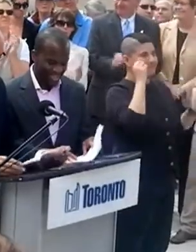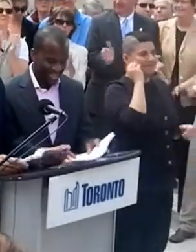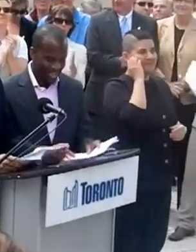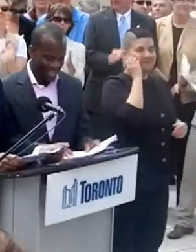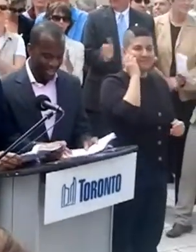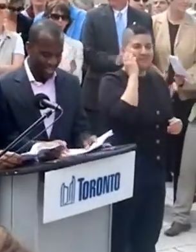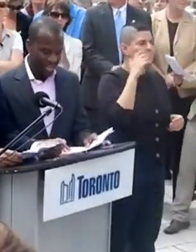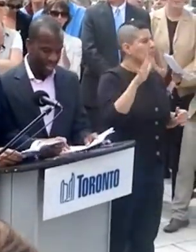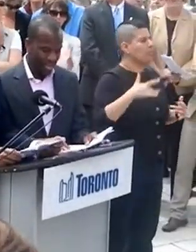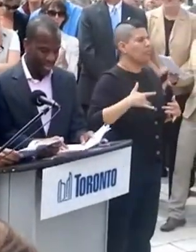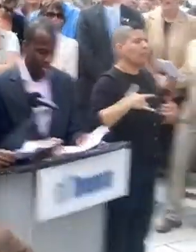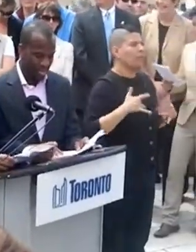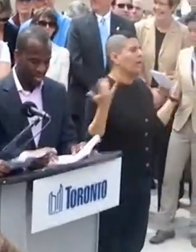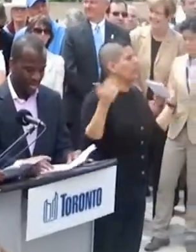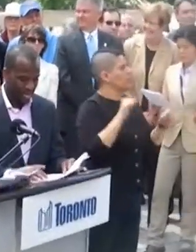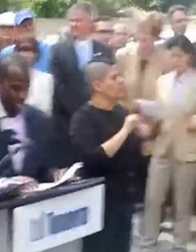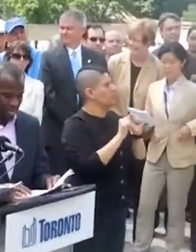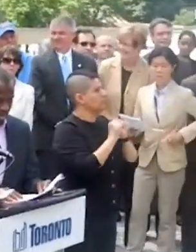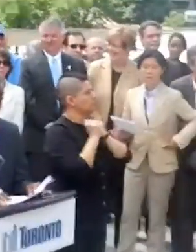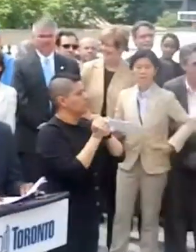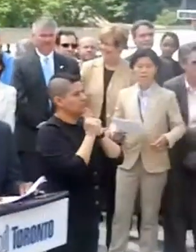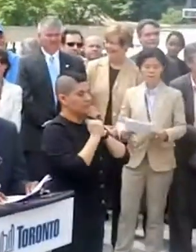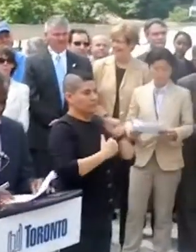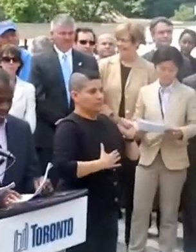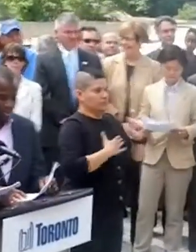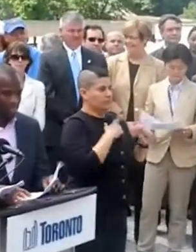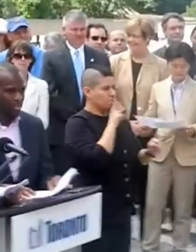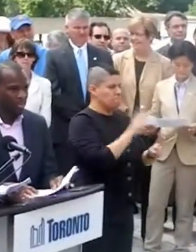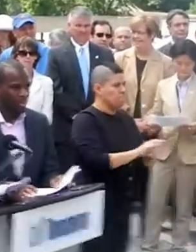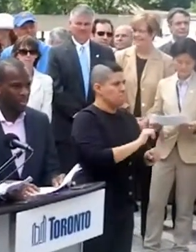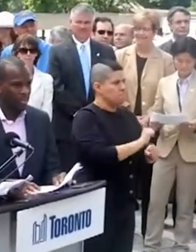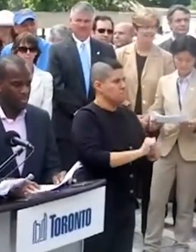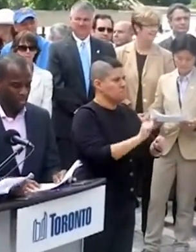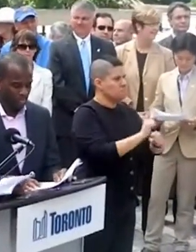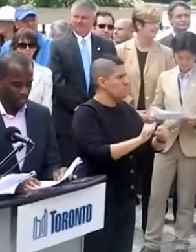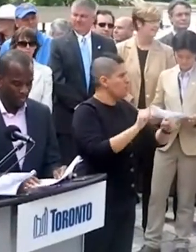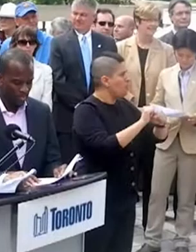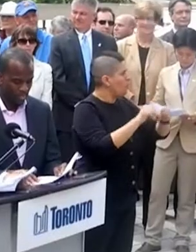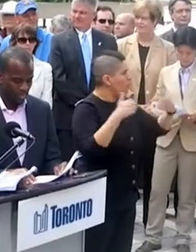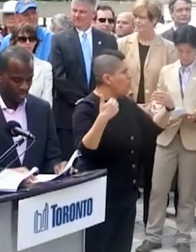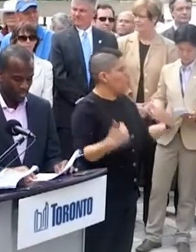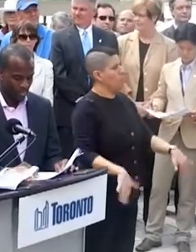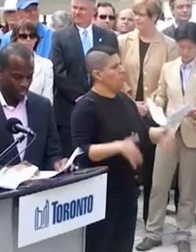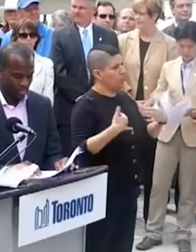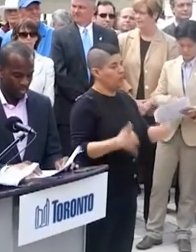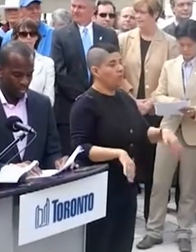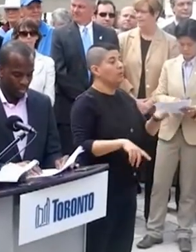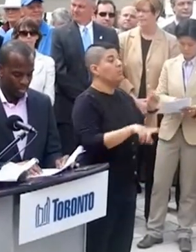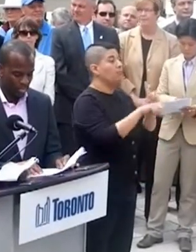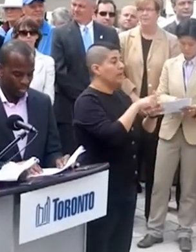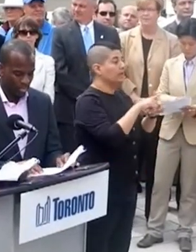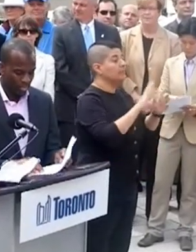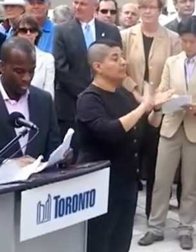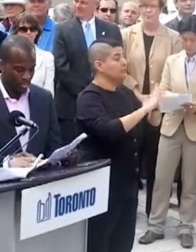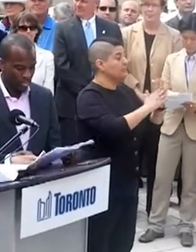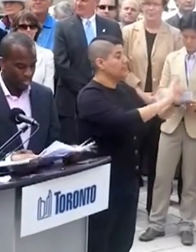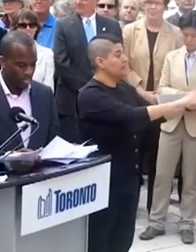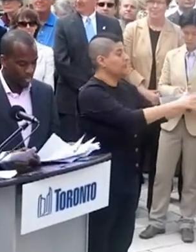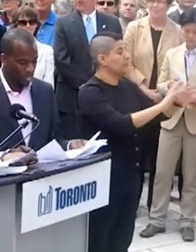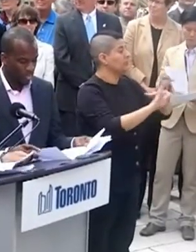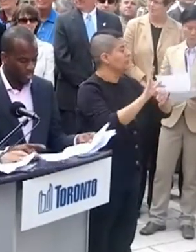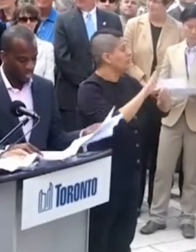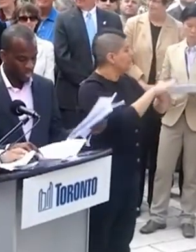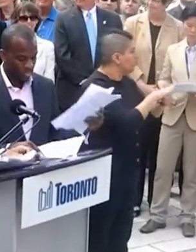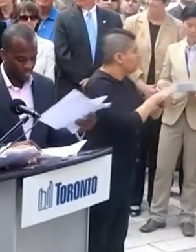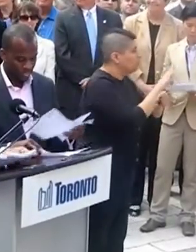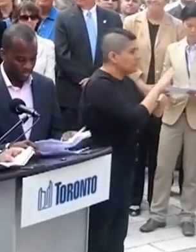We've been thrilled to work with them and inspired by their dedication and commitment. In addition, we thank the community groups, local businesses